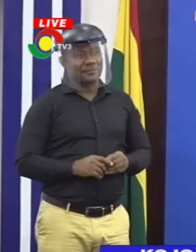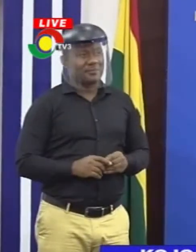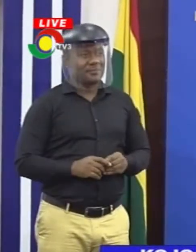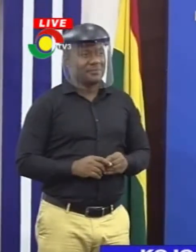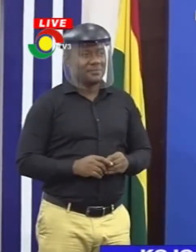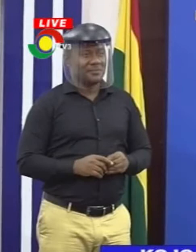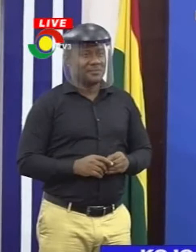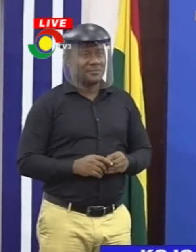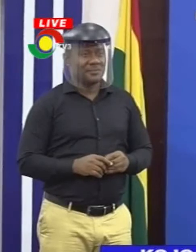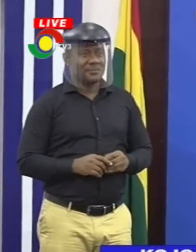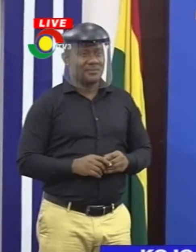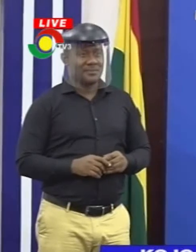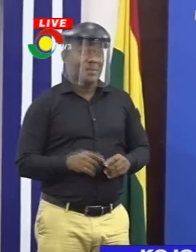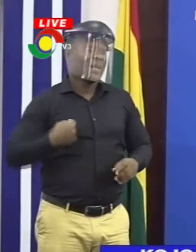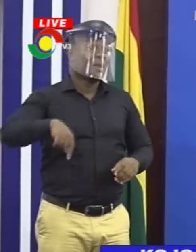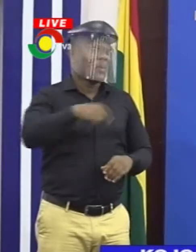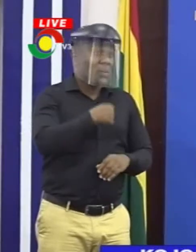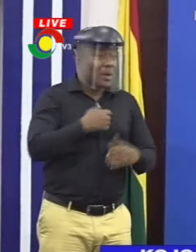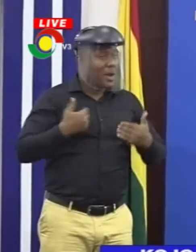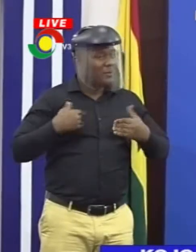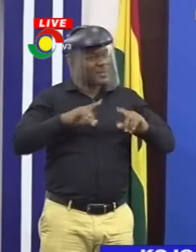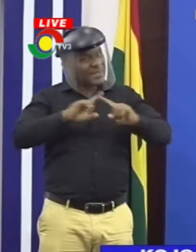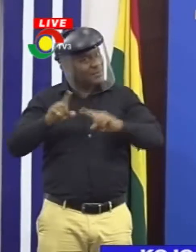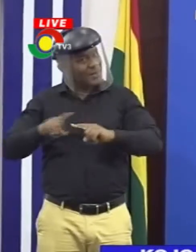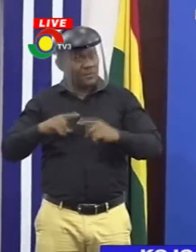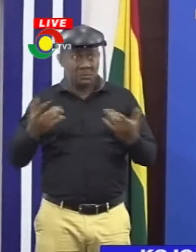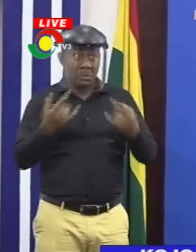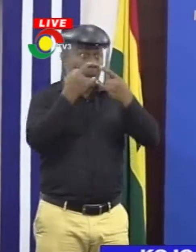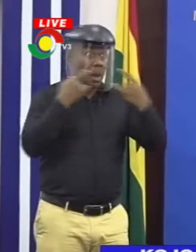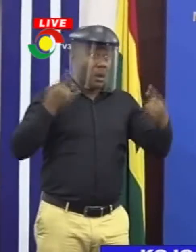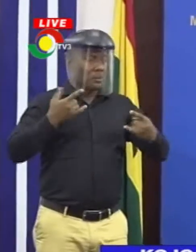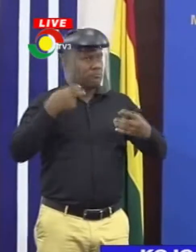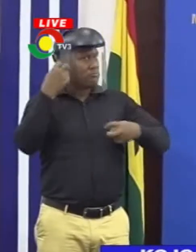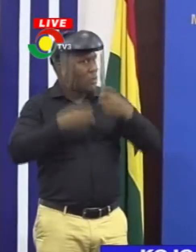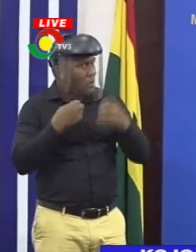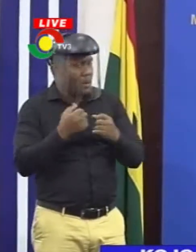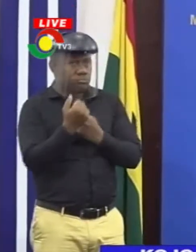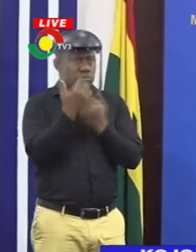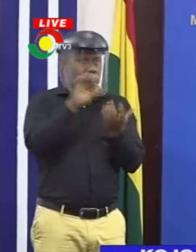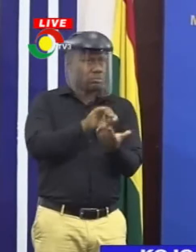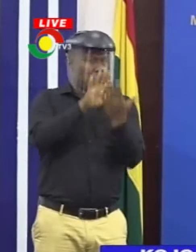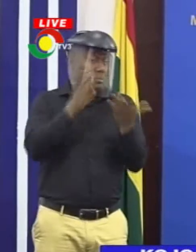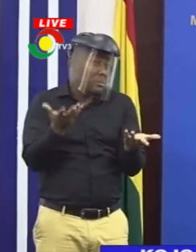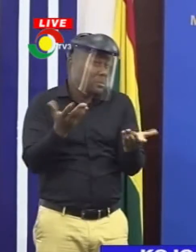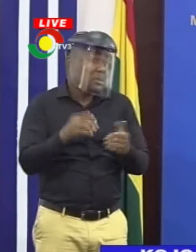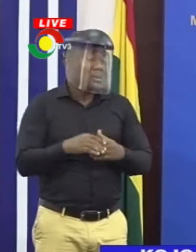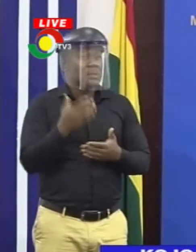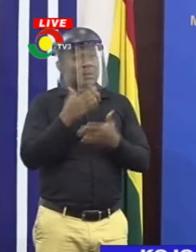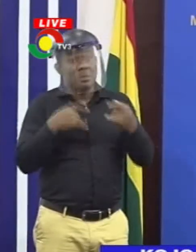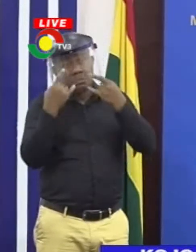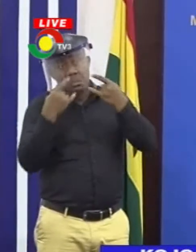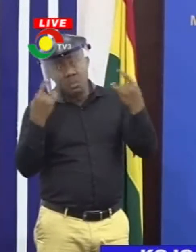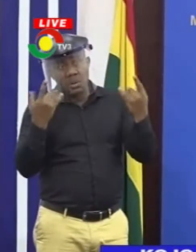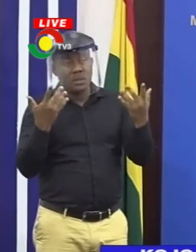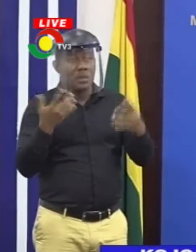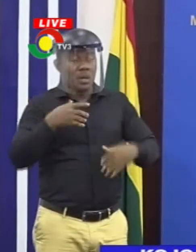all have types of allergies that we have. There are people who wear them. Some and they